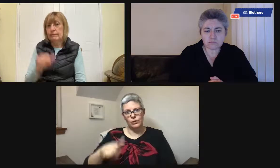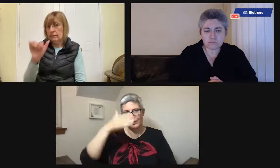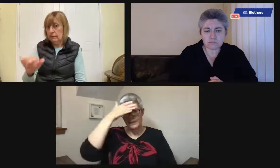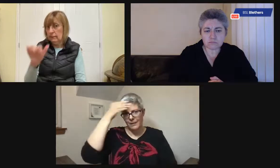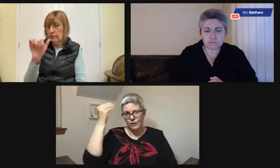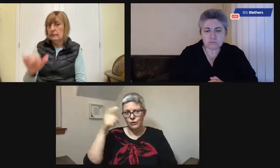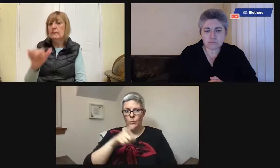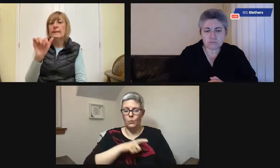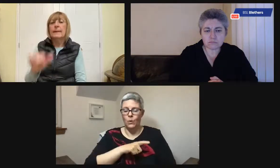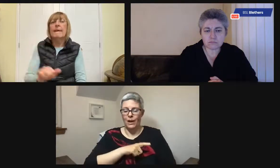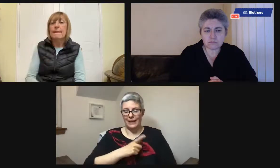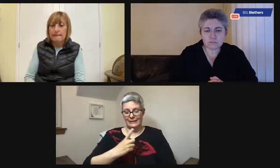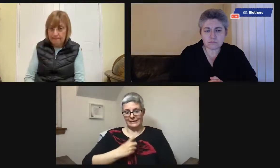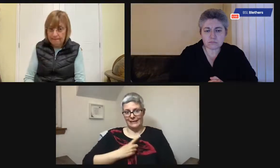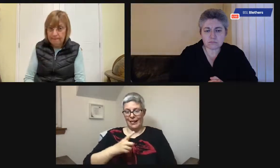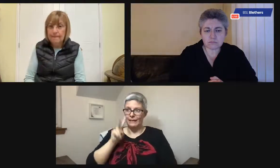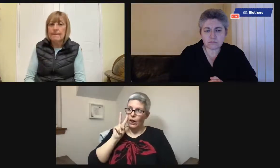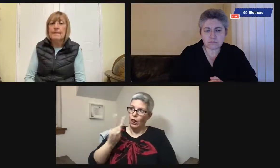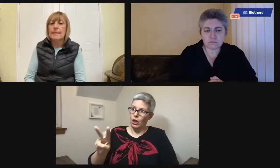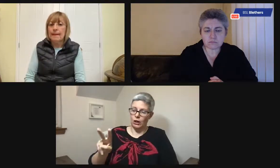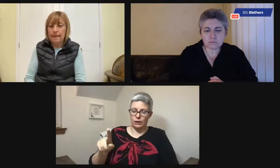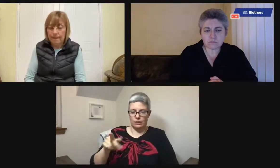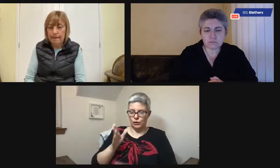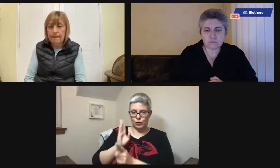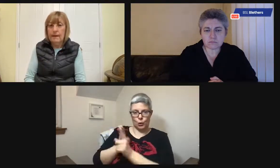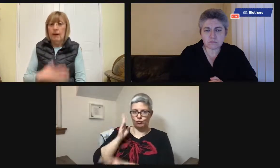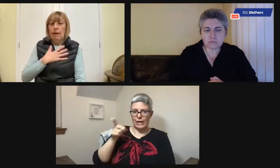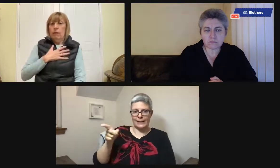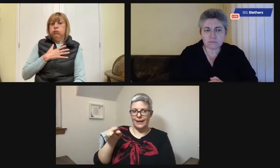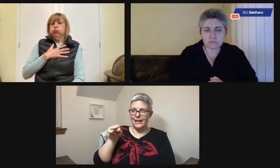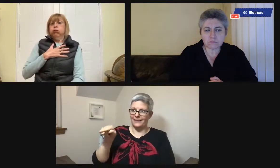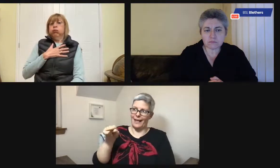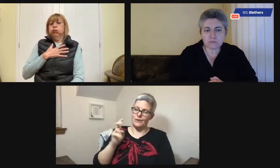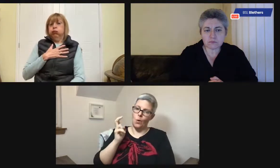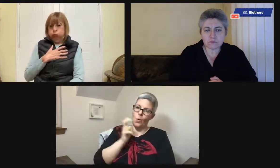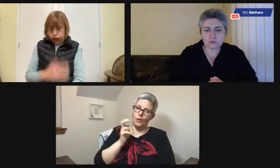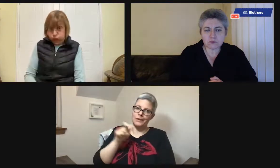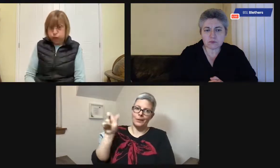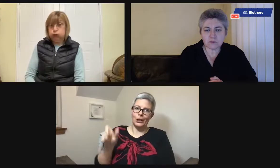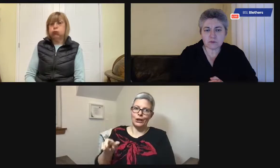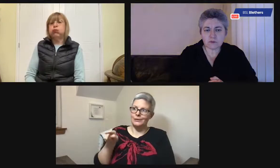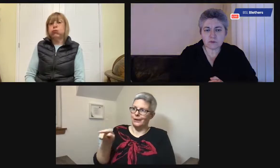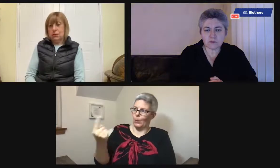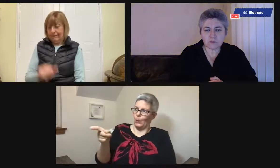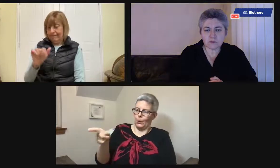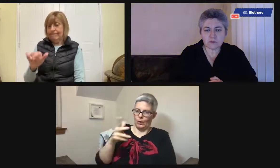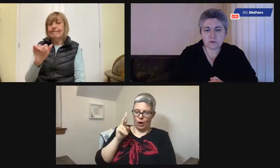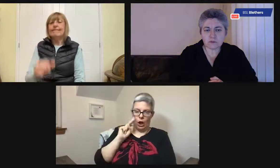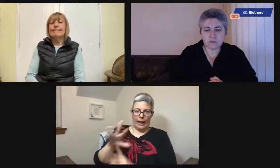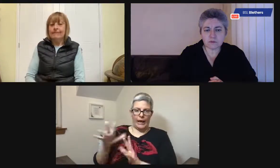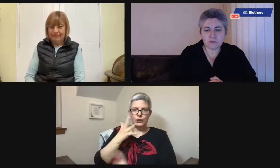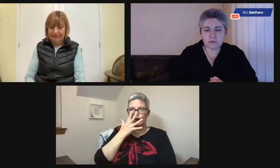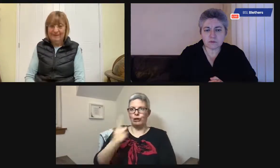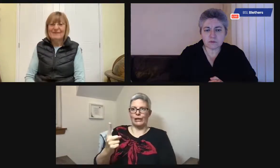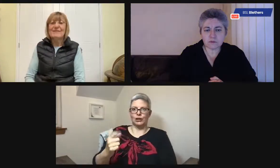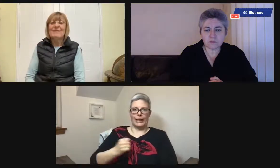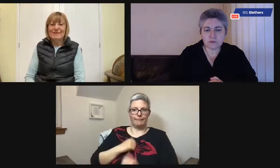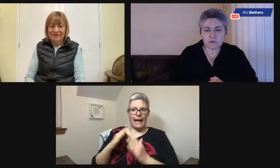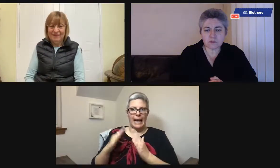Mirrors can be very challenging for your person with dementia because you might not recognise yourself. Who is that